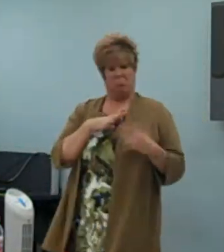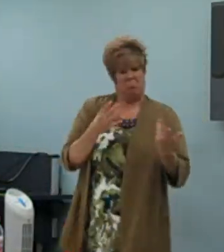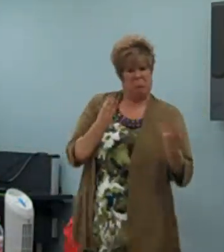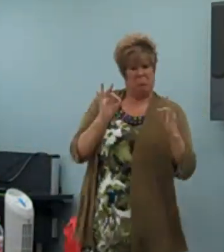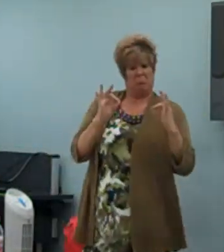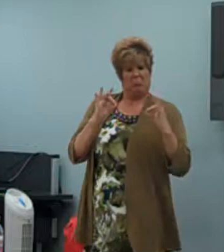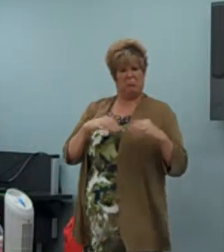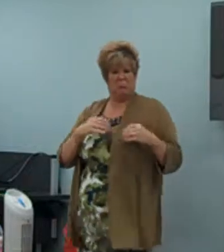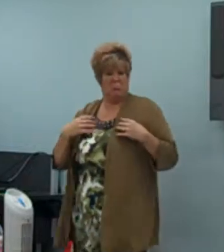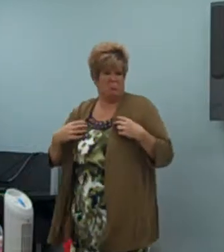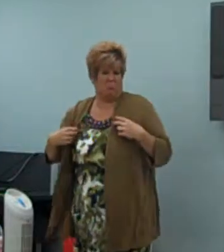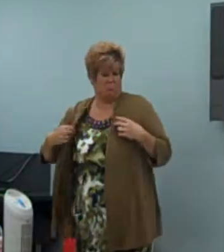That's fine.